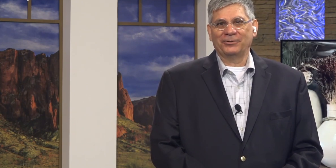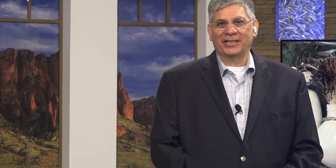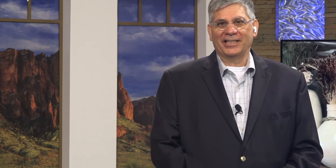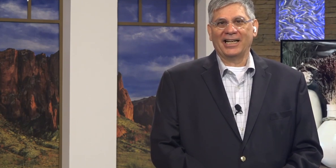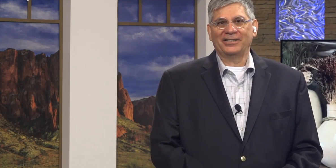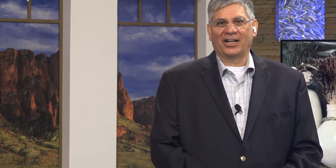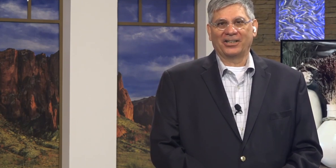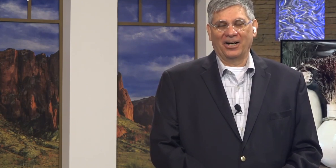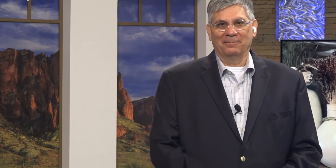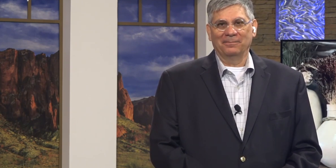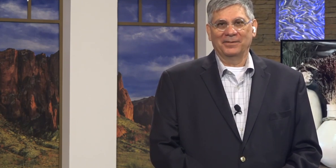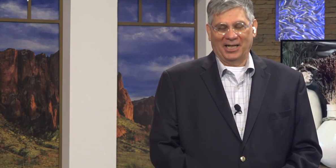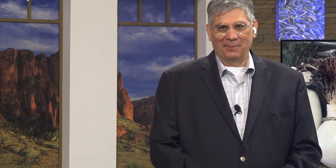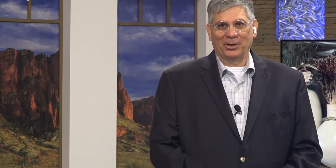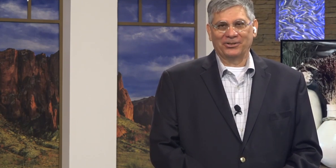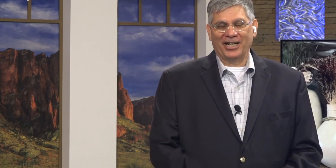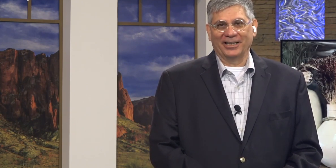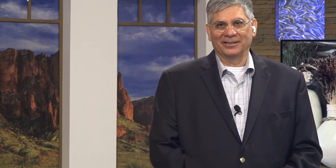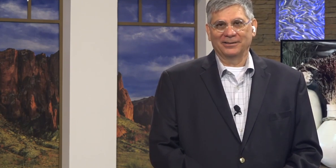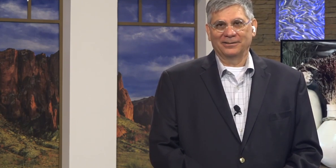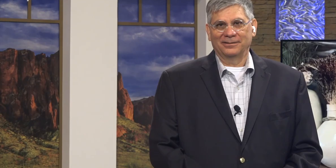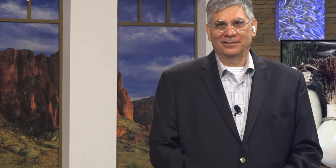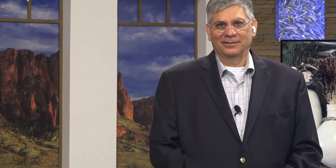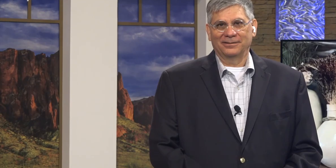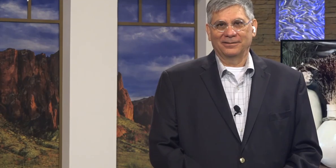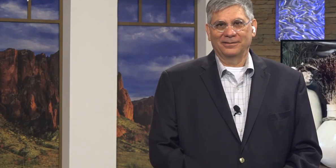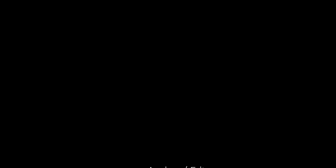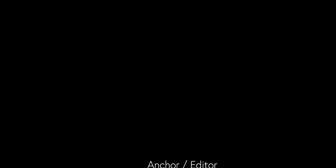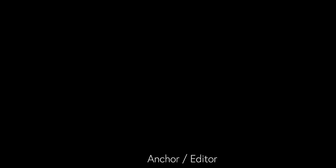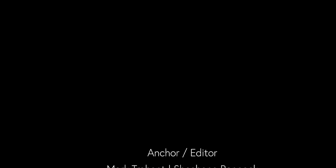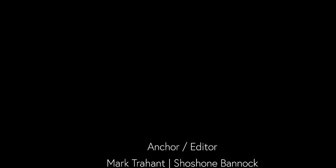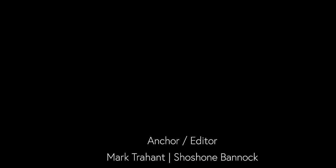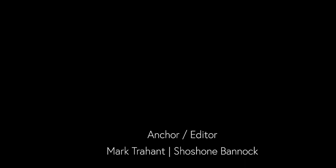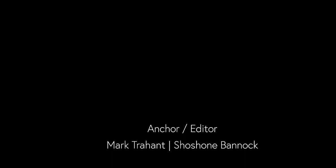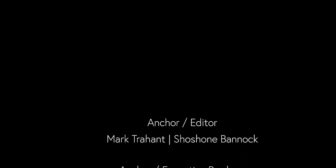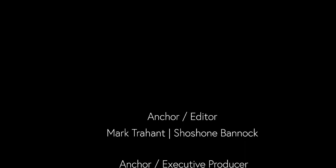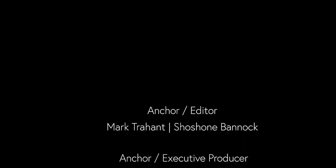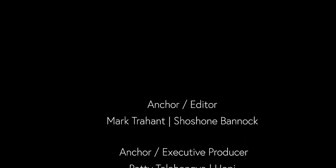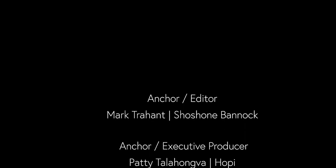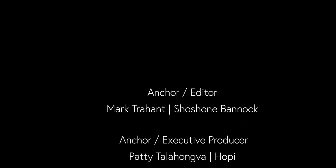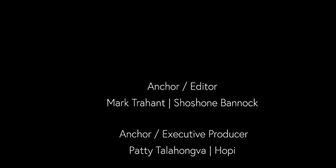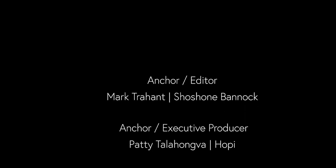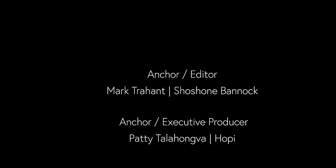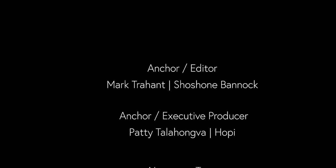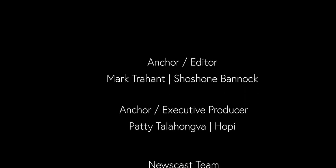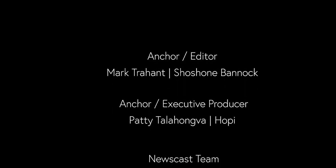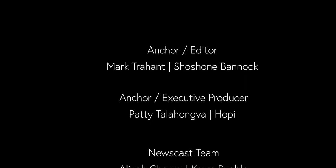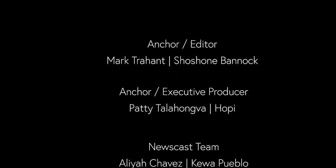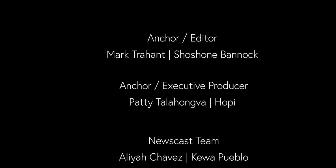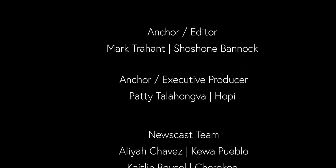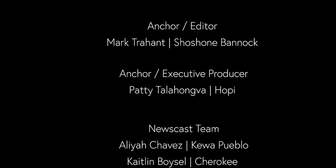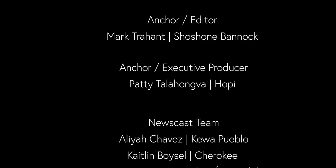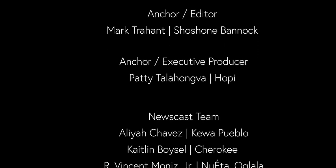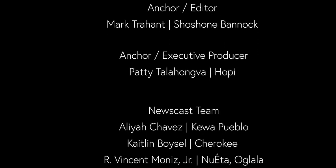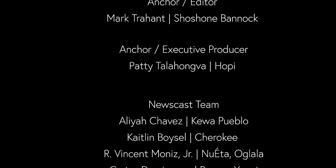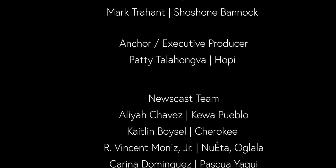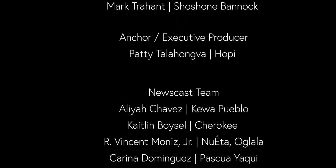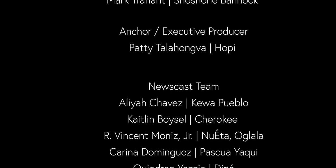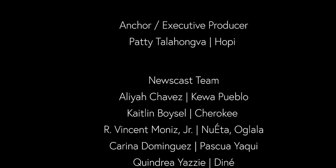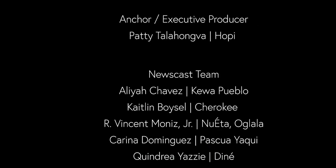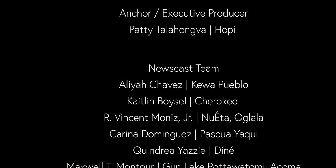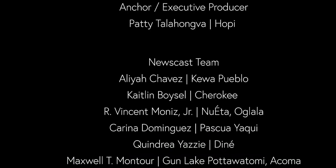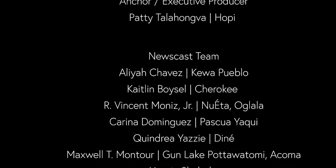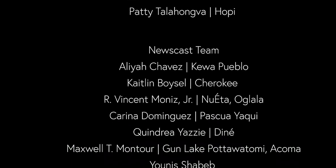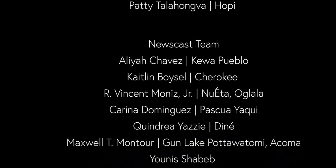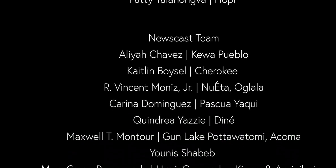IndianCountryToday.com. I'm Mark Trahan. Sometimes you've got to take a stand Just because you know you